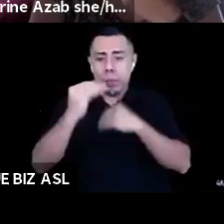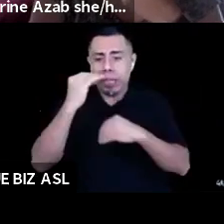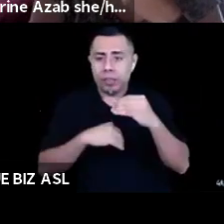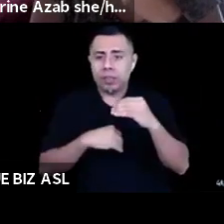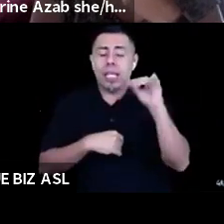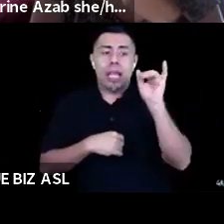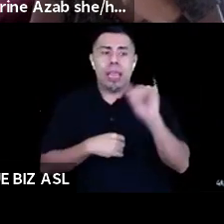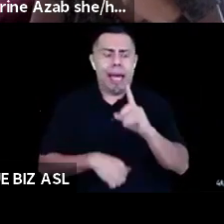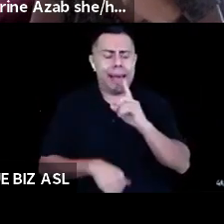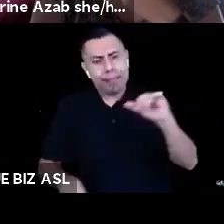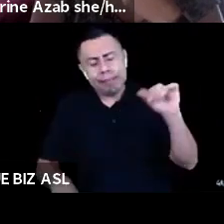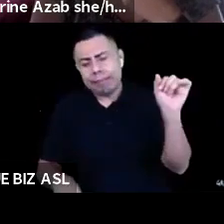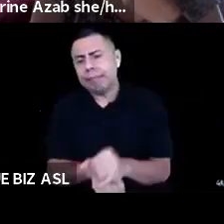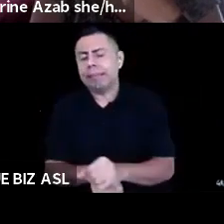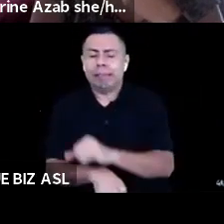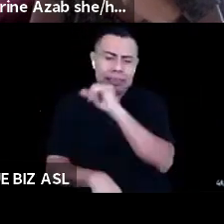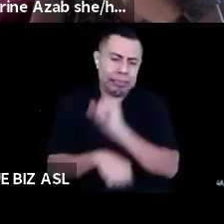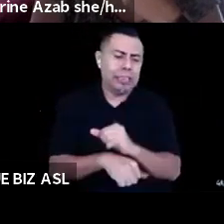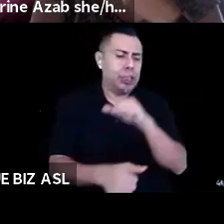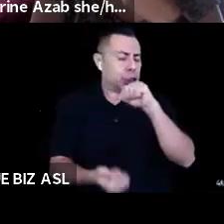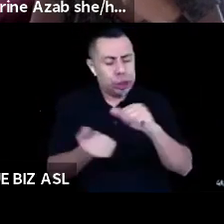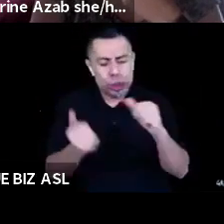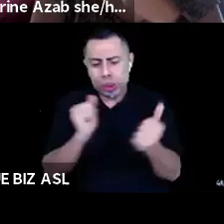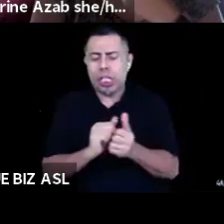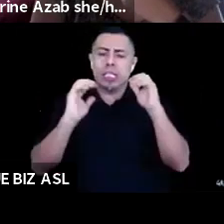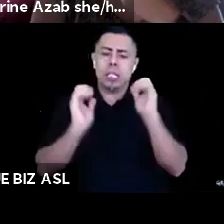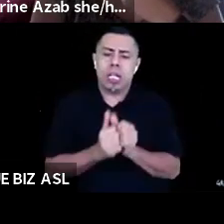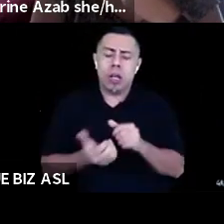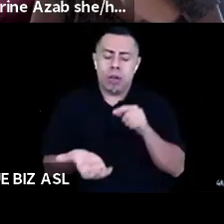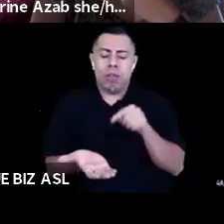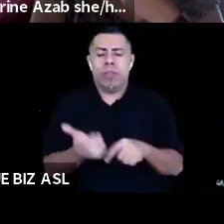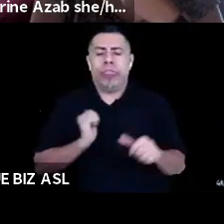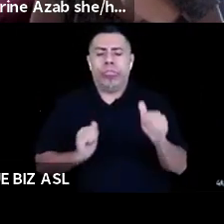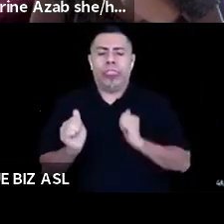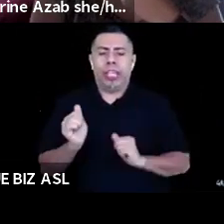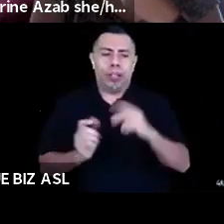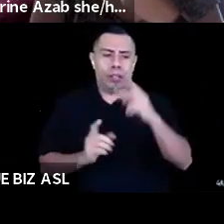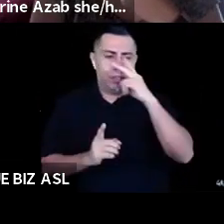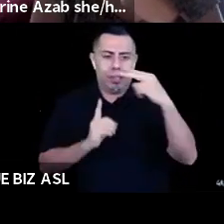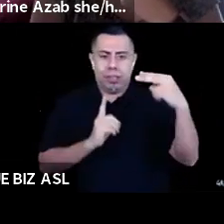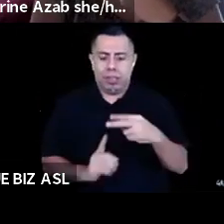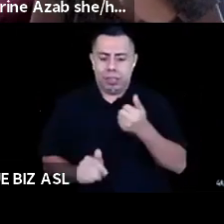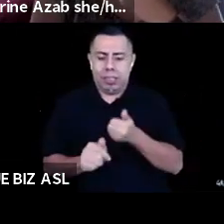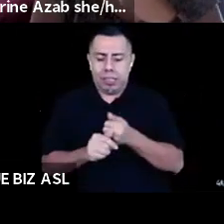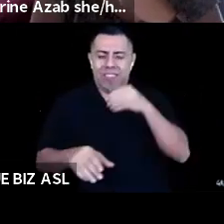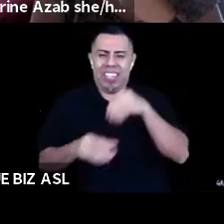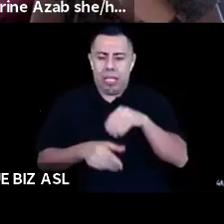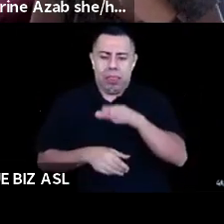how they see themselves within a, within their communities because now in this moment, they